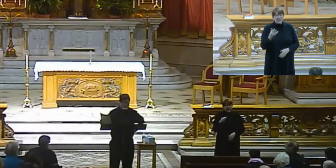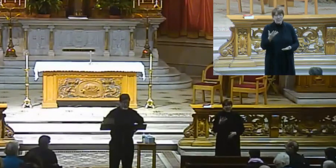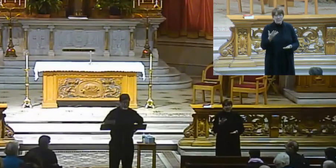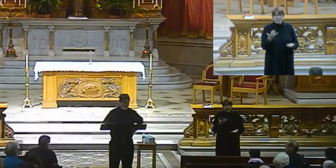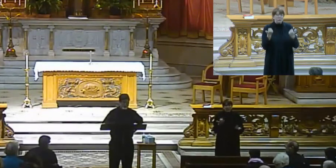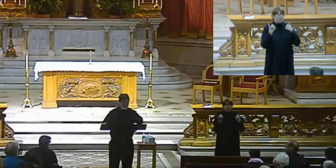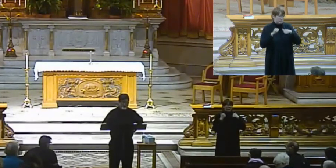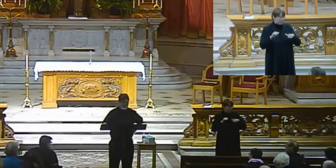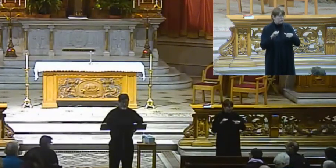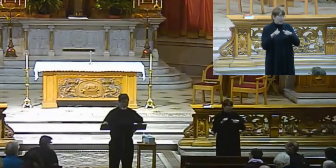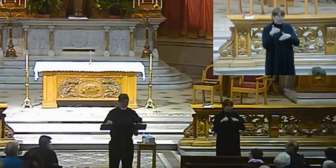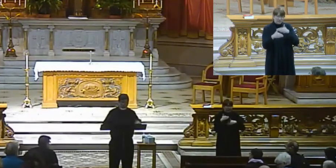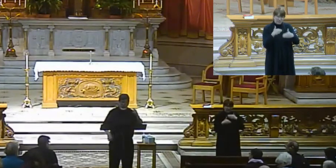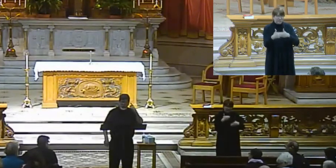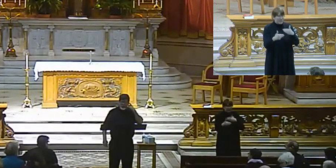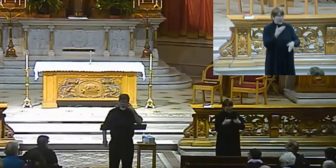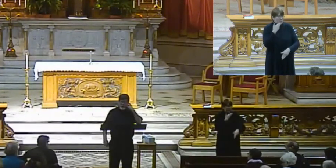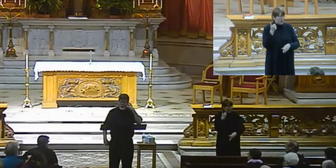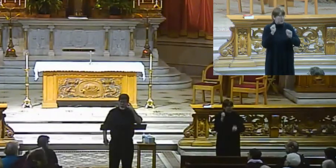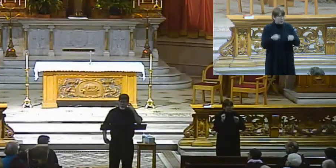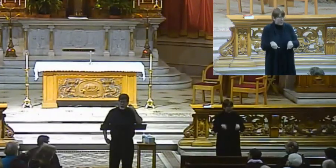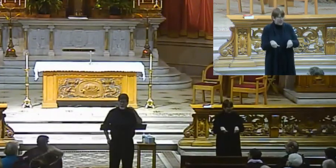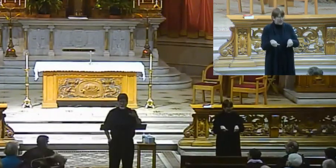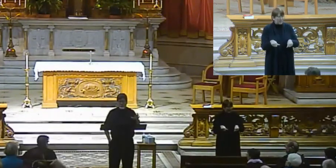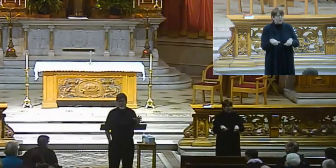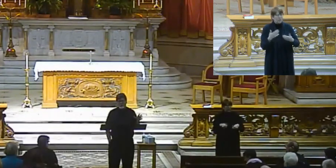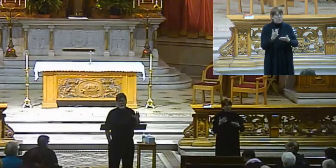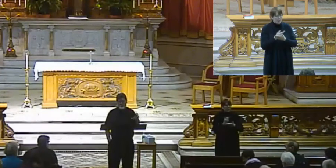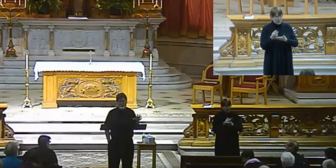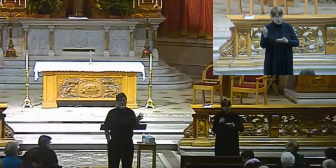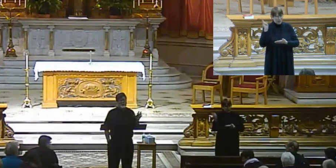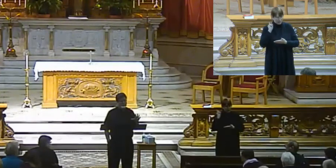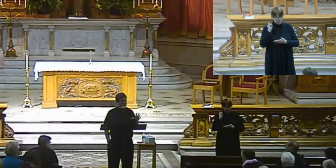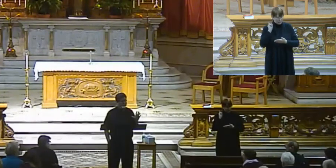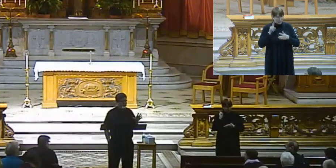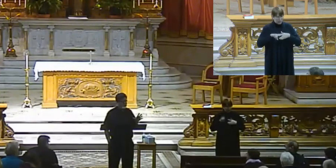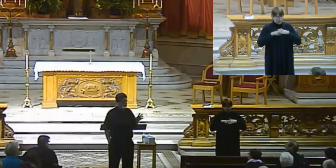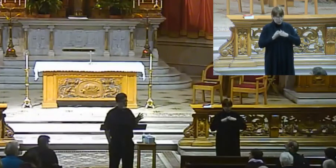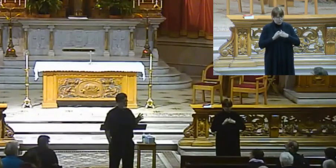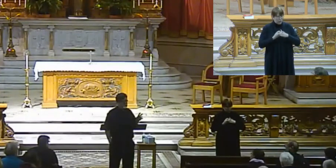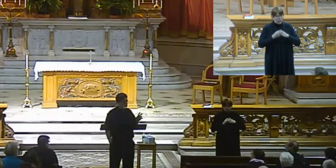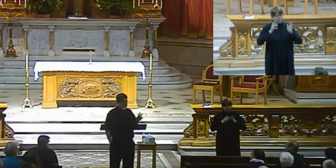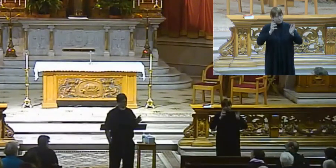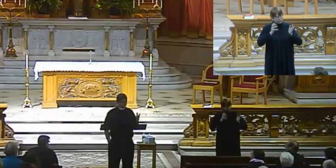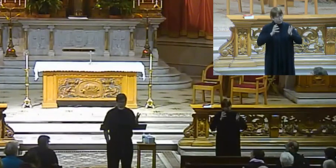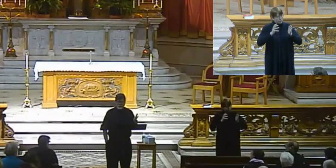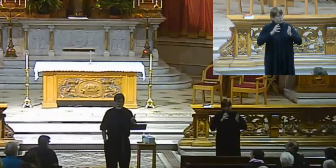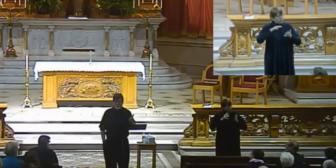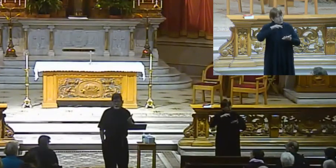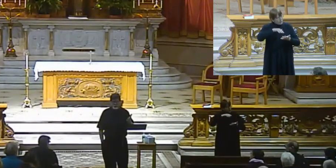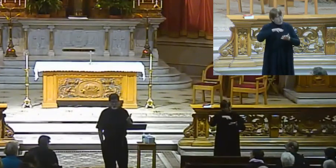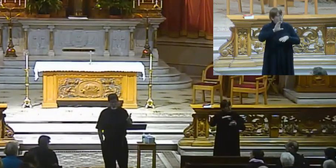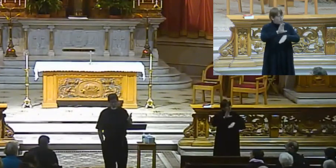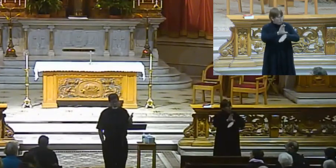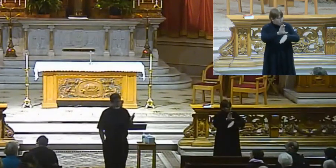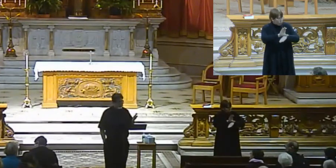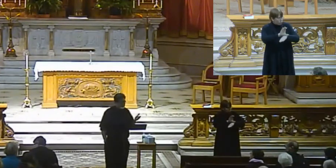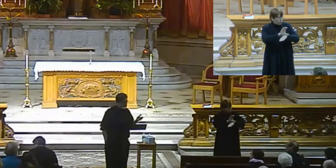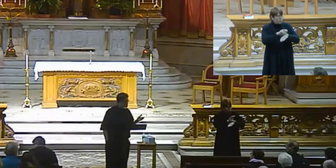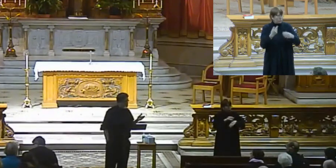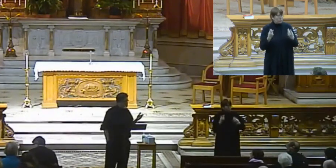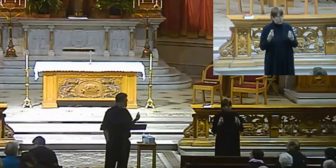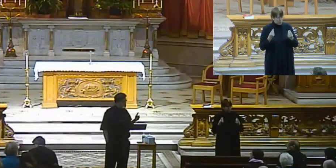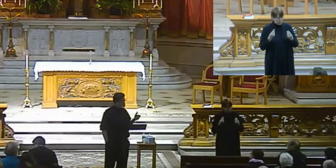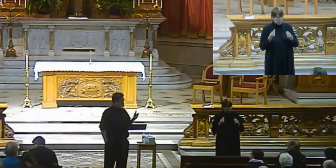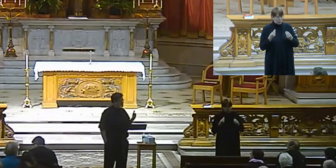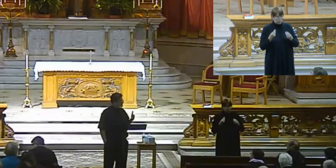we'll try to do this as best we can. Now, last week we began talking about the church, all right? Again, what we're doing is we're going through